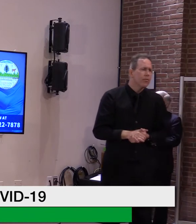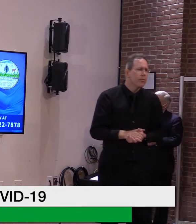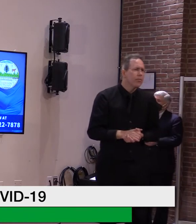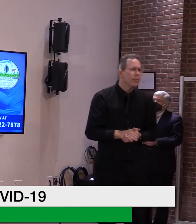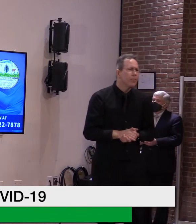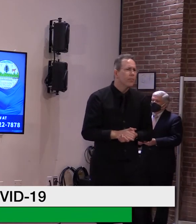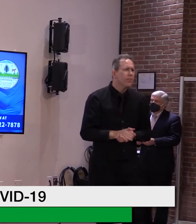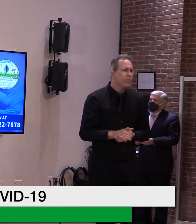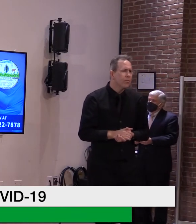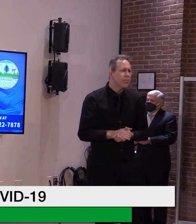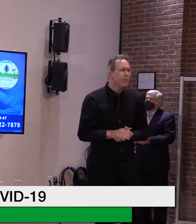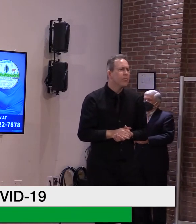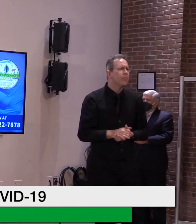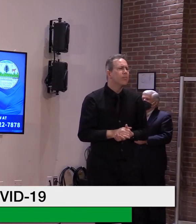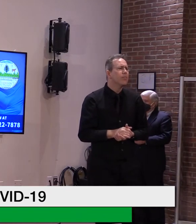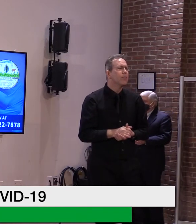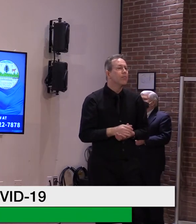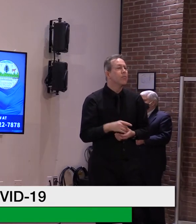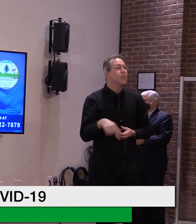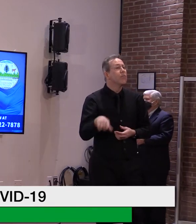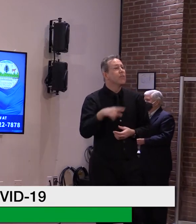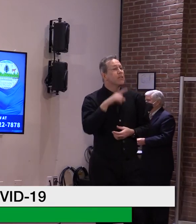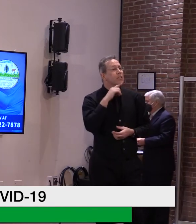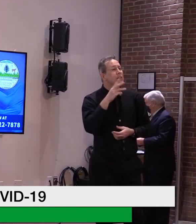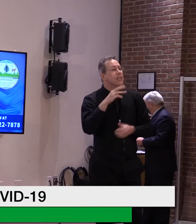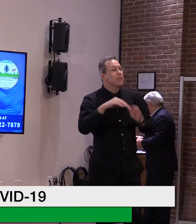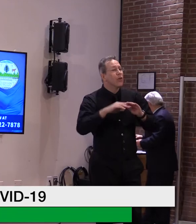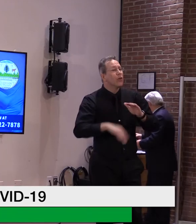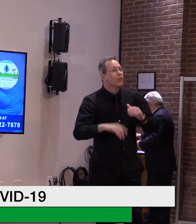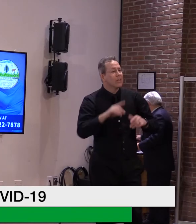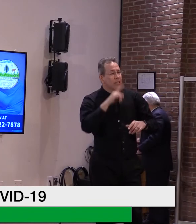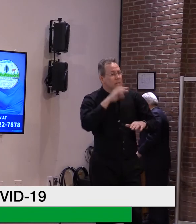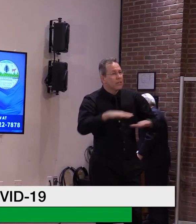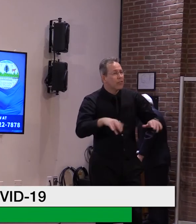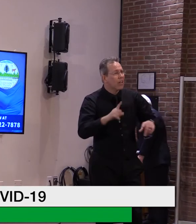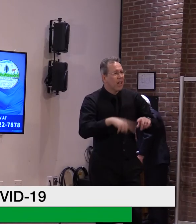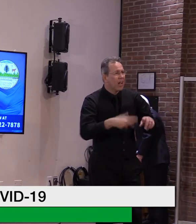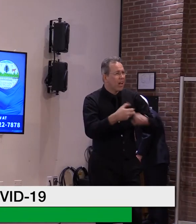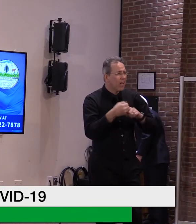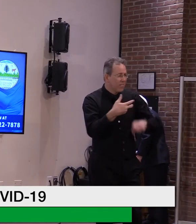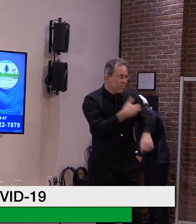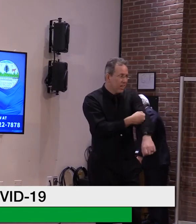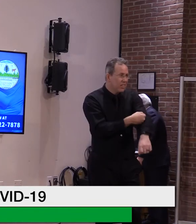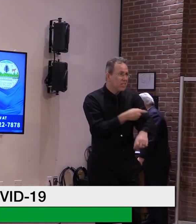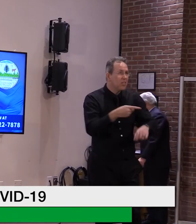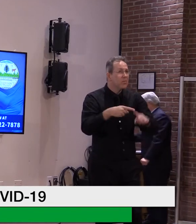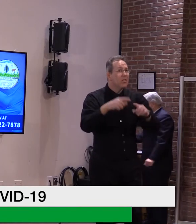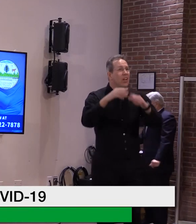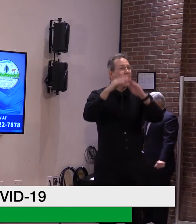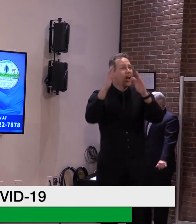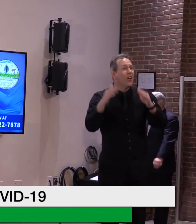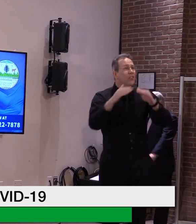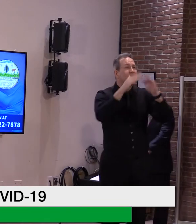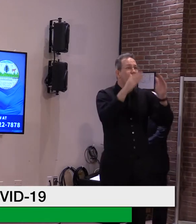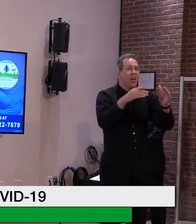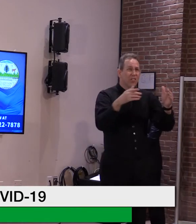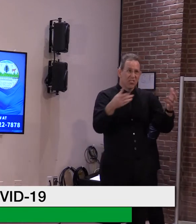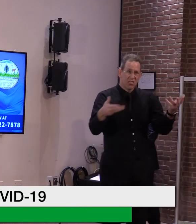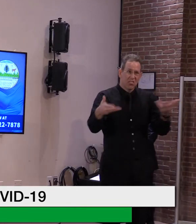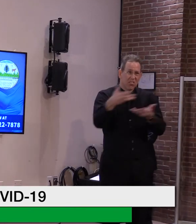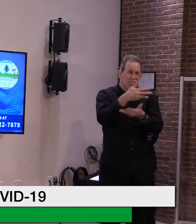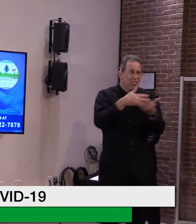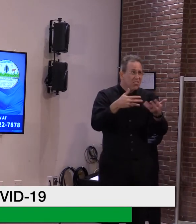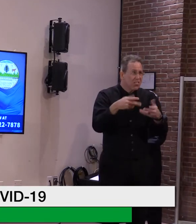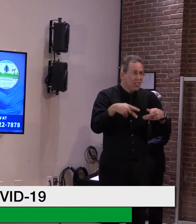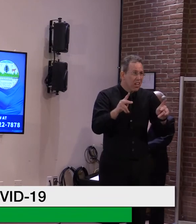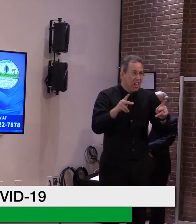gathering equation when vaccinated households get together with other vaccinated households or an unvaccinated household? This question comes from